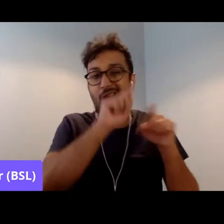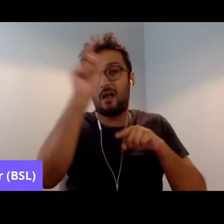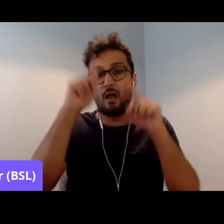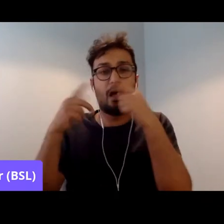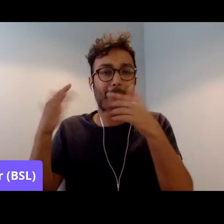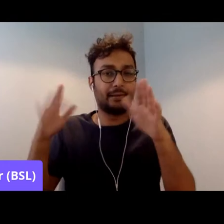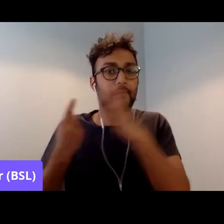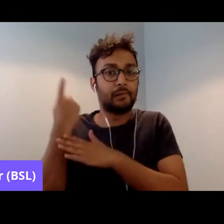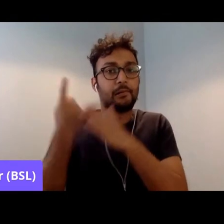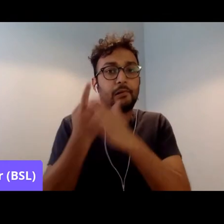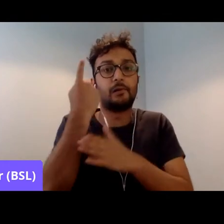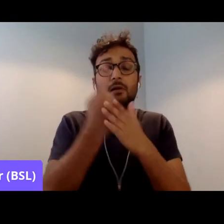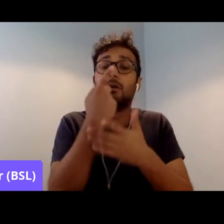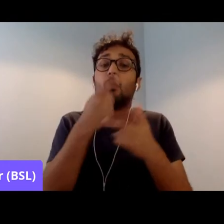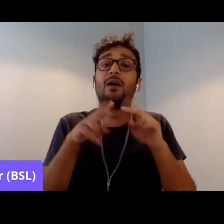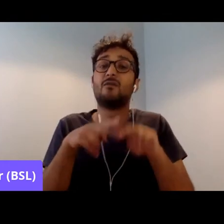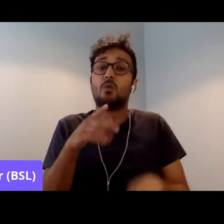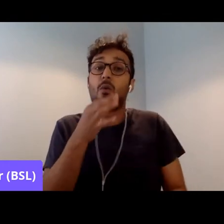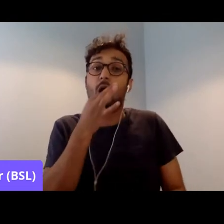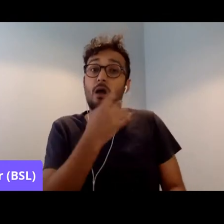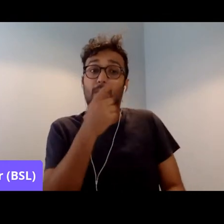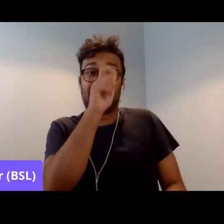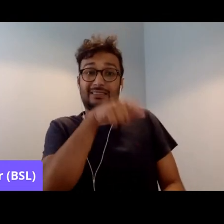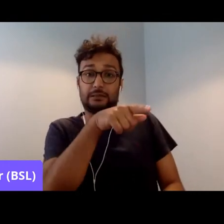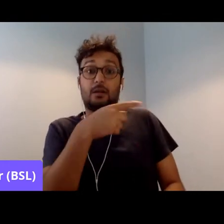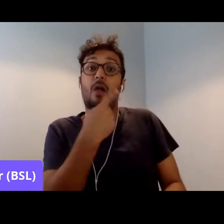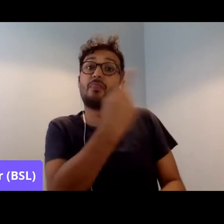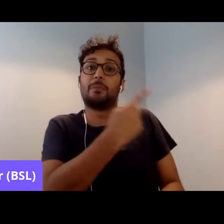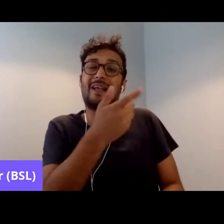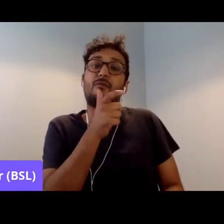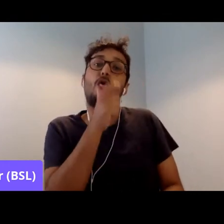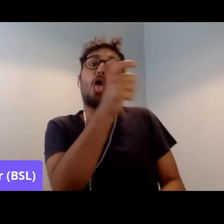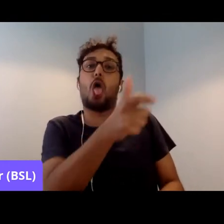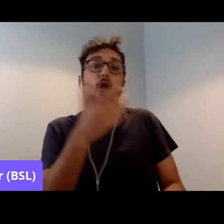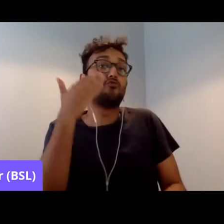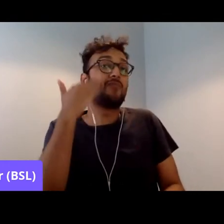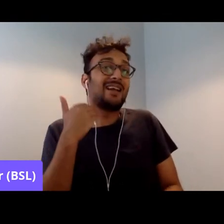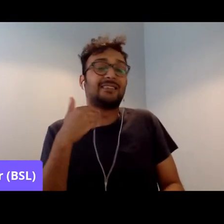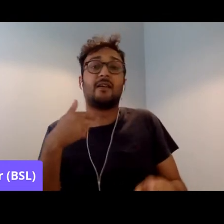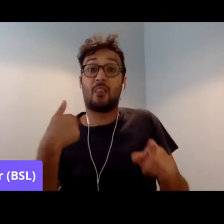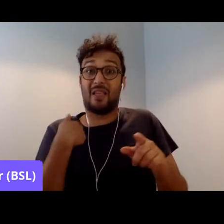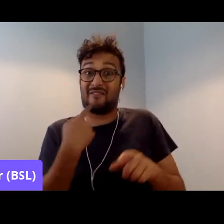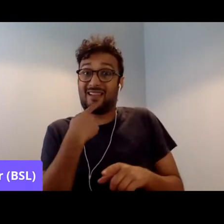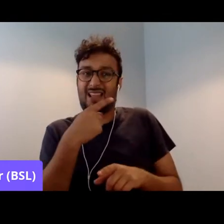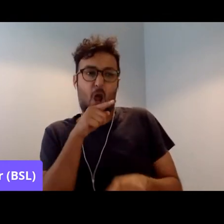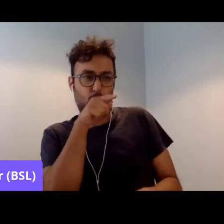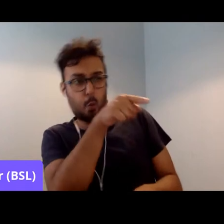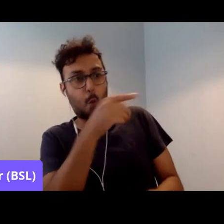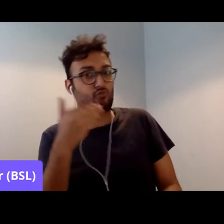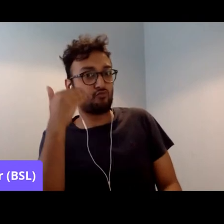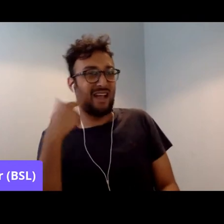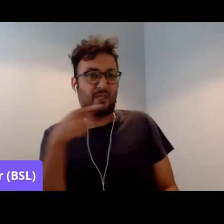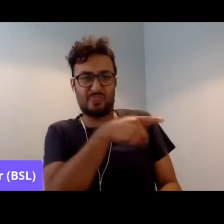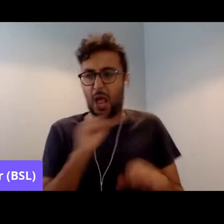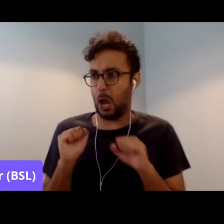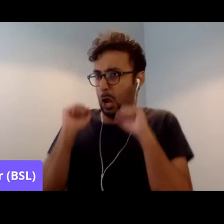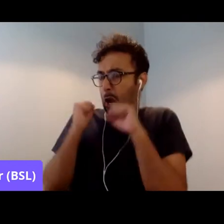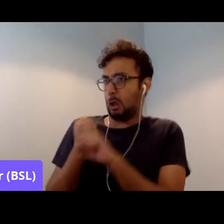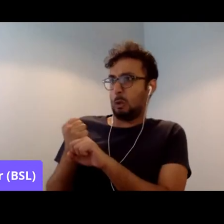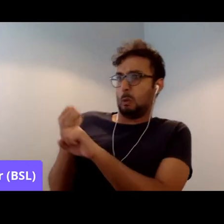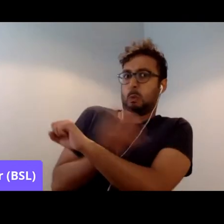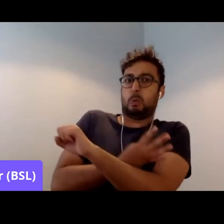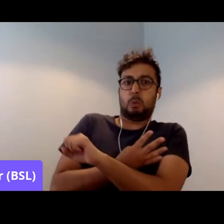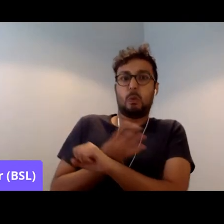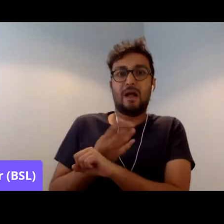something that's racist, you call them racist, they feel more offended, even by the accusation than the potential that they actually might have said something